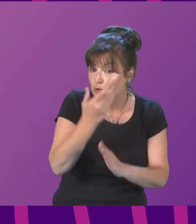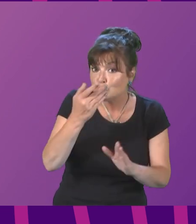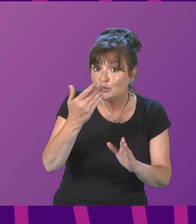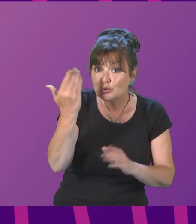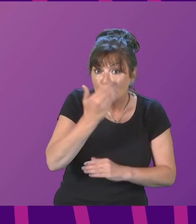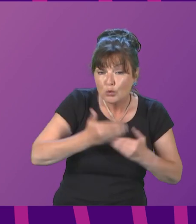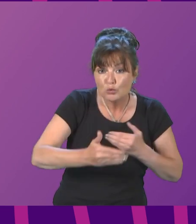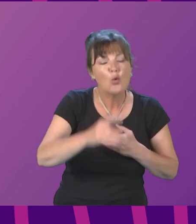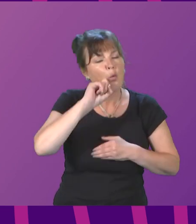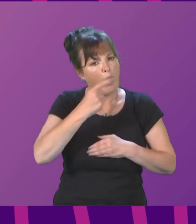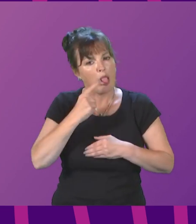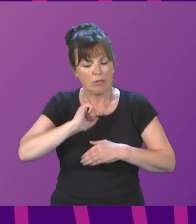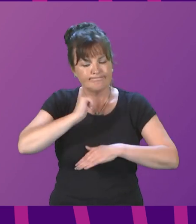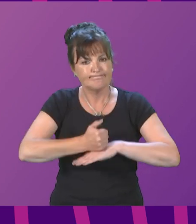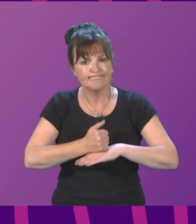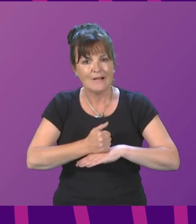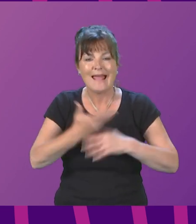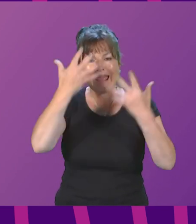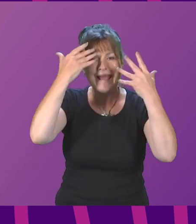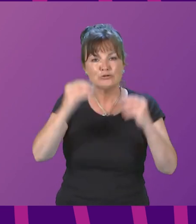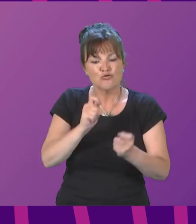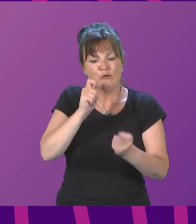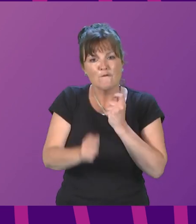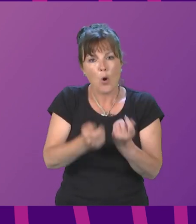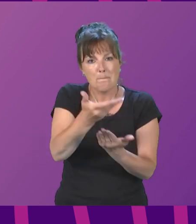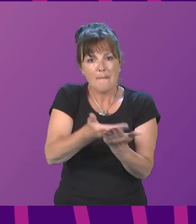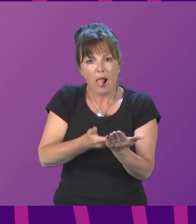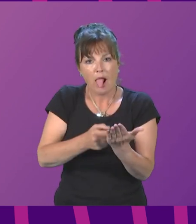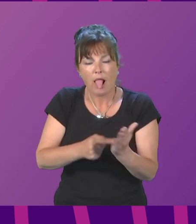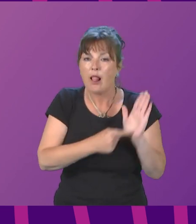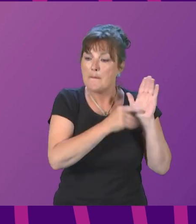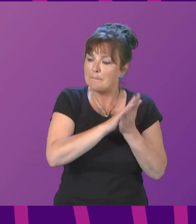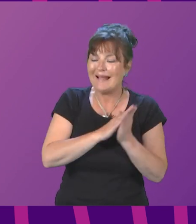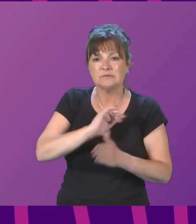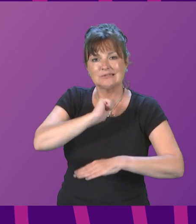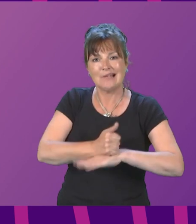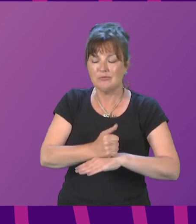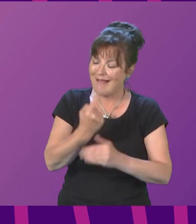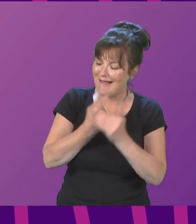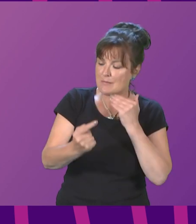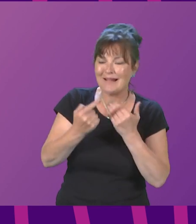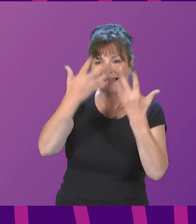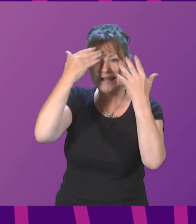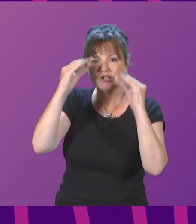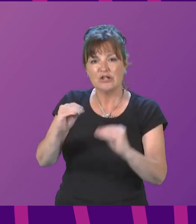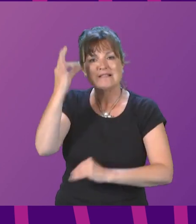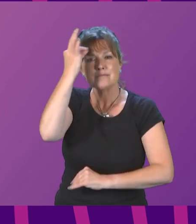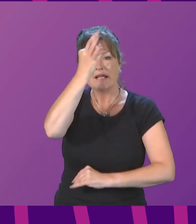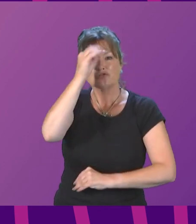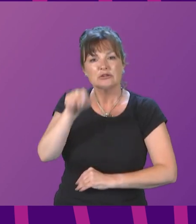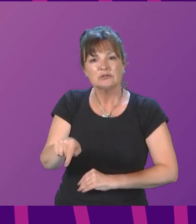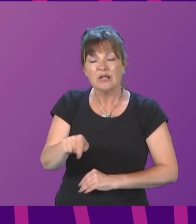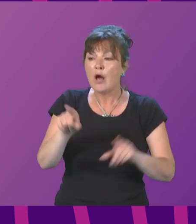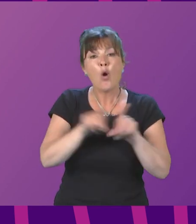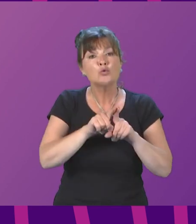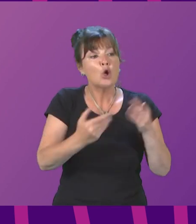reform bill. This will establish an independent education inspectorate and a new public body responsible for